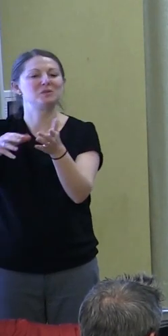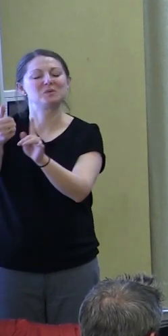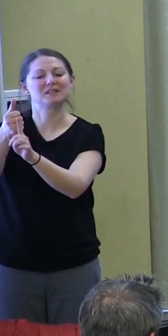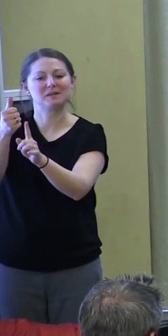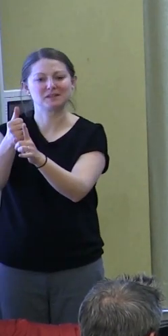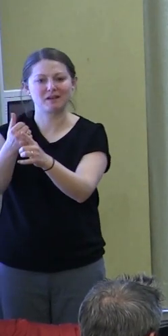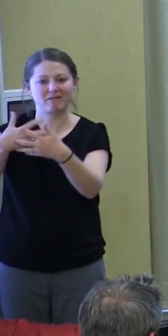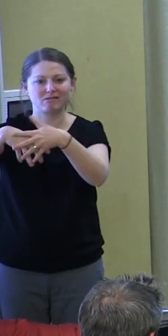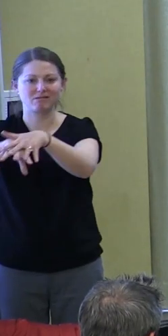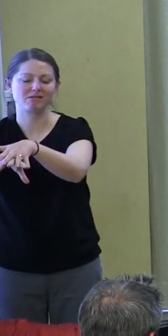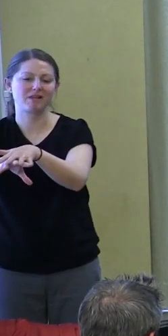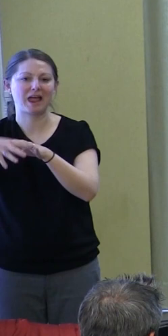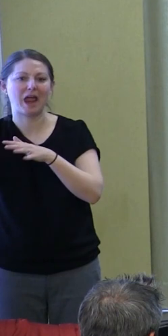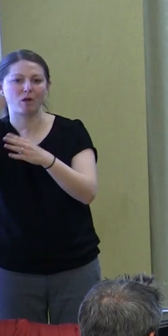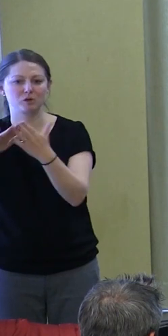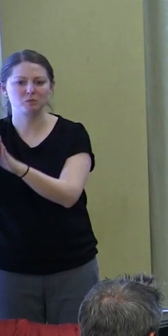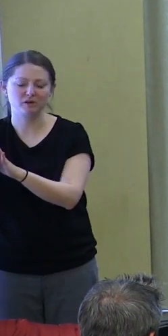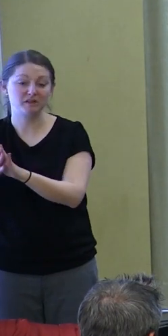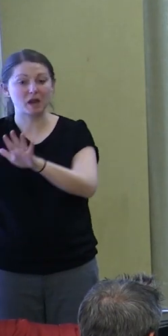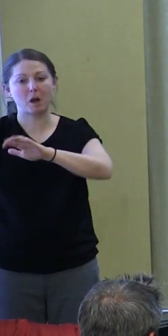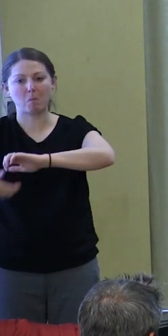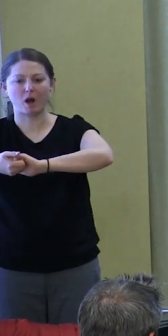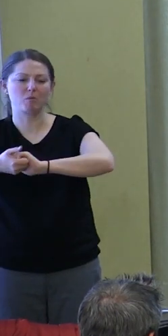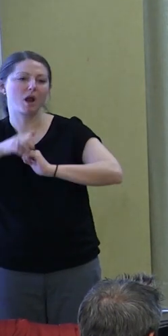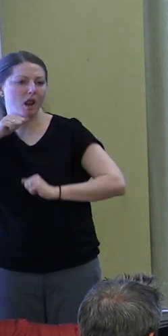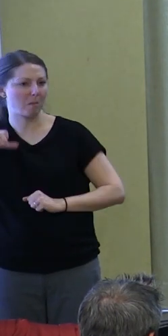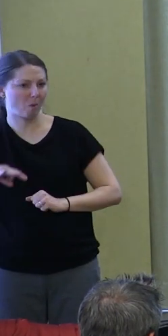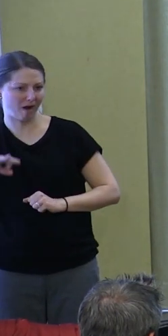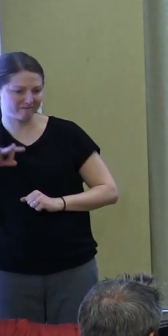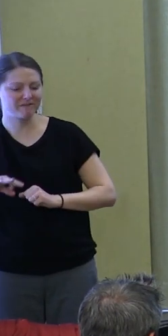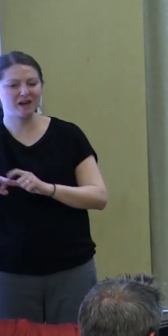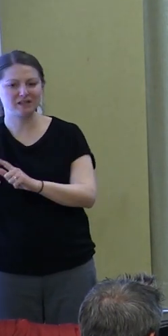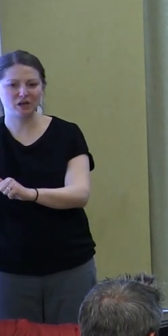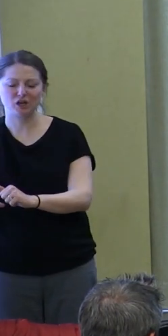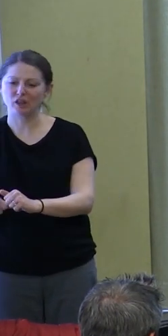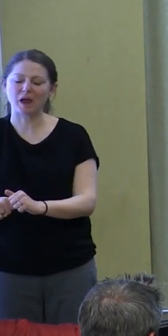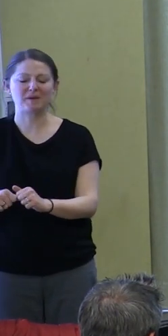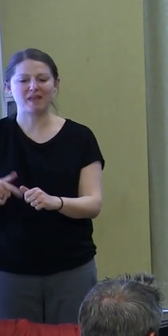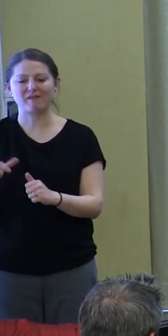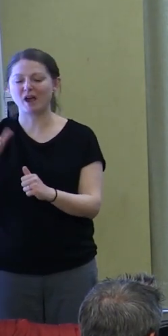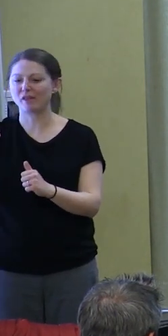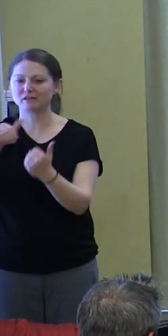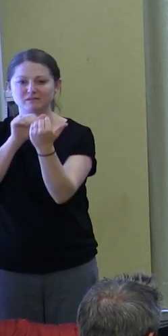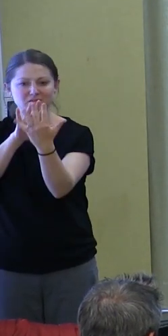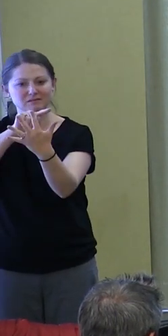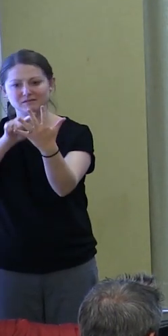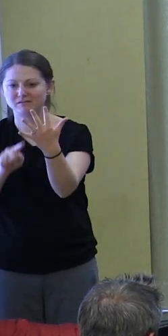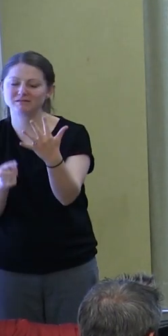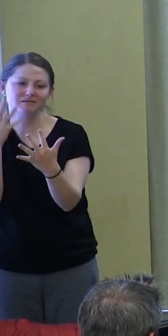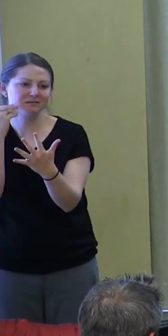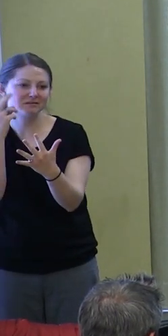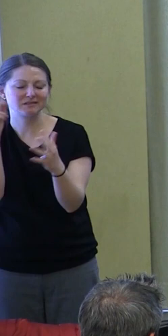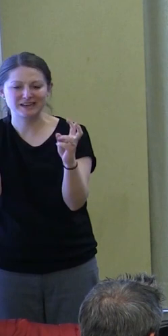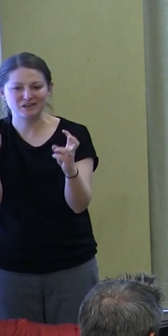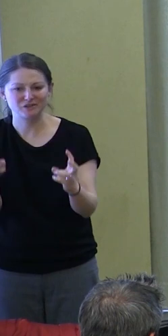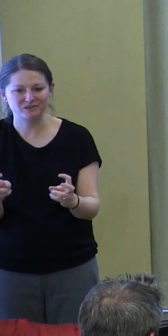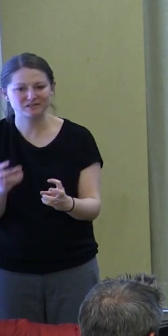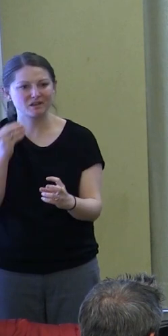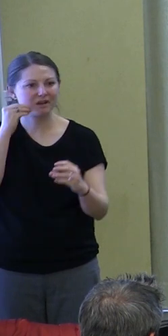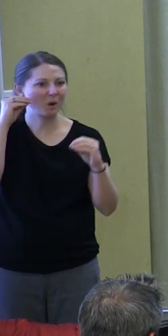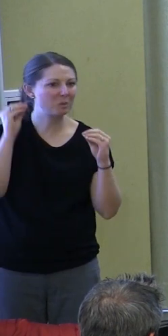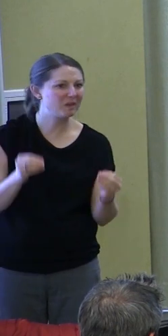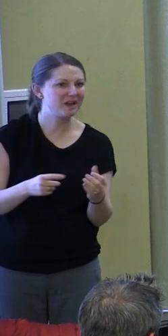community. So they partner with local nonprofits who are addressing an array of education related issues. Everything from homelessness